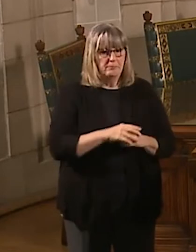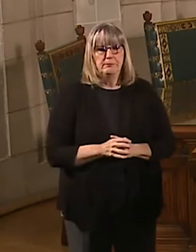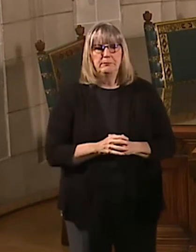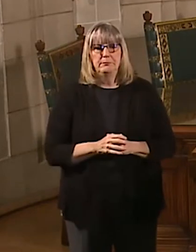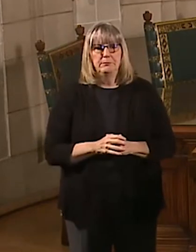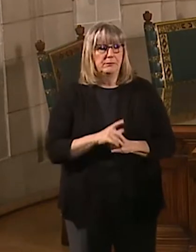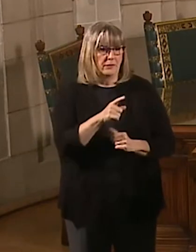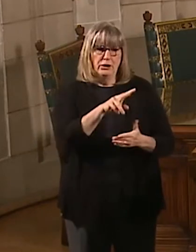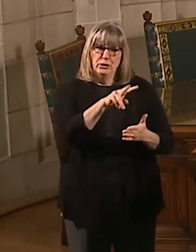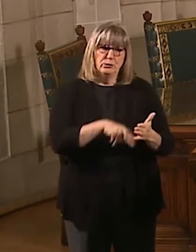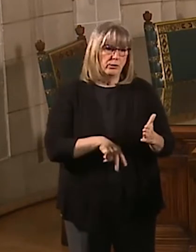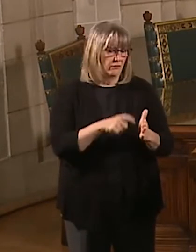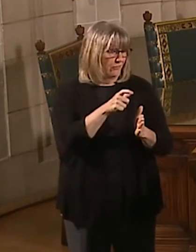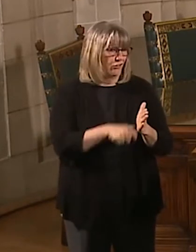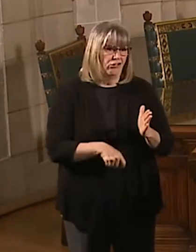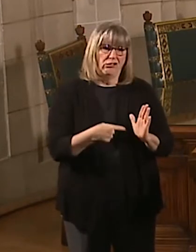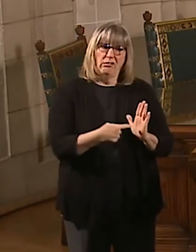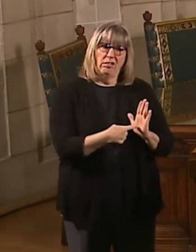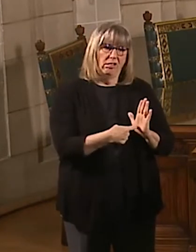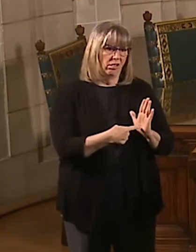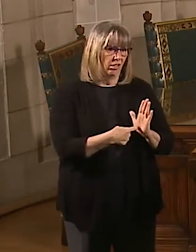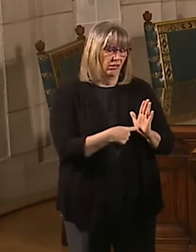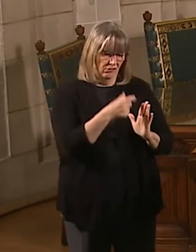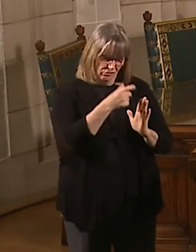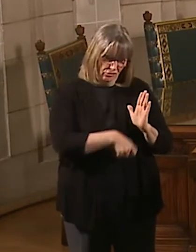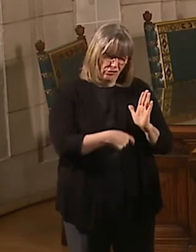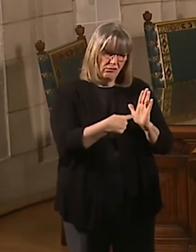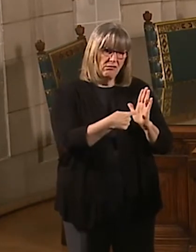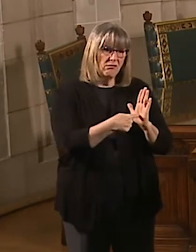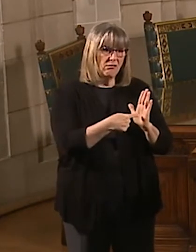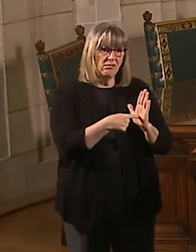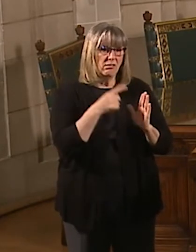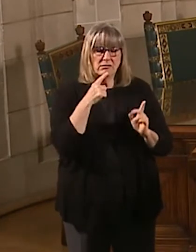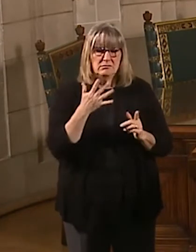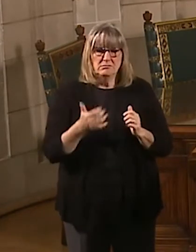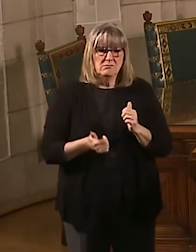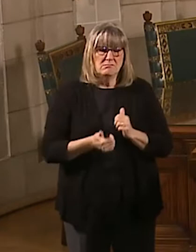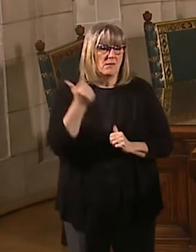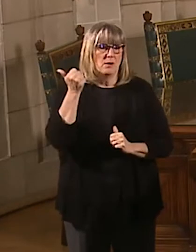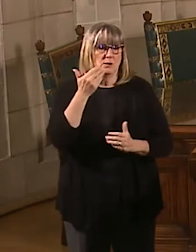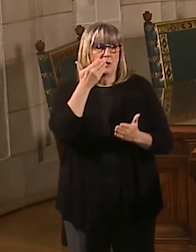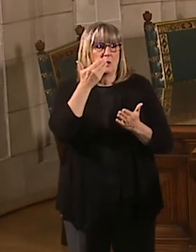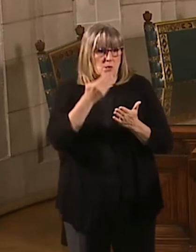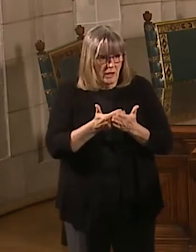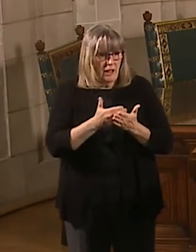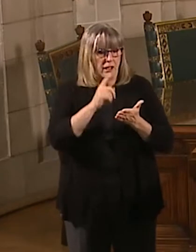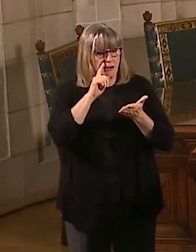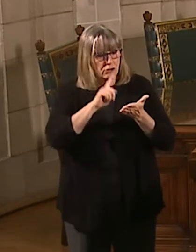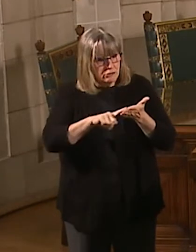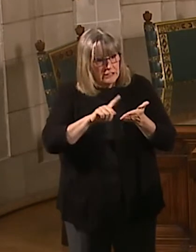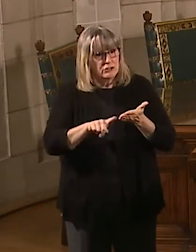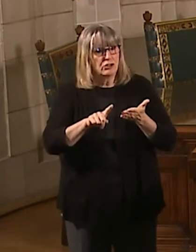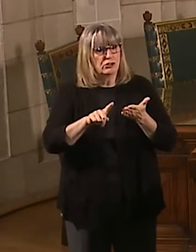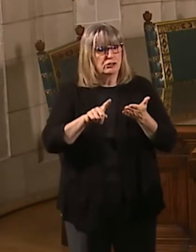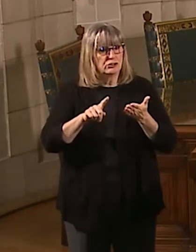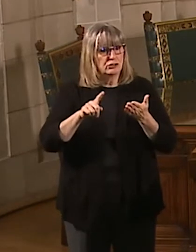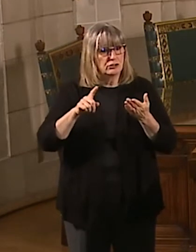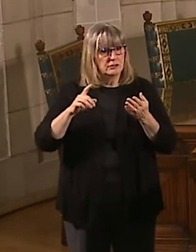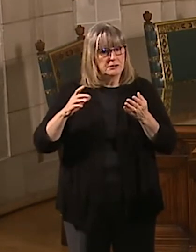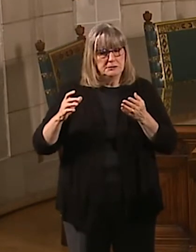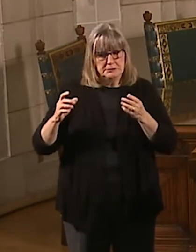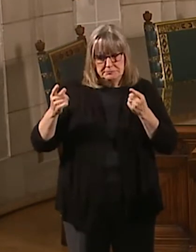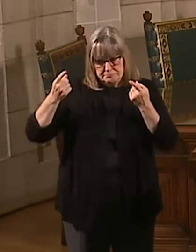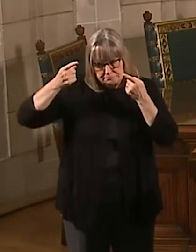say just read the article because that article is probably one of the most well-researched corroborated articles I've ever